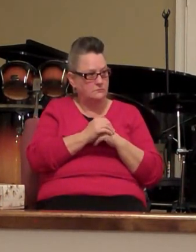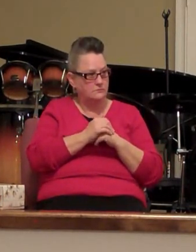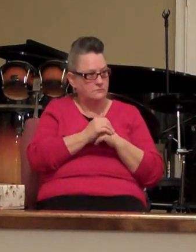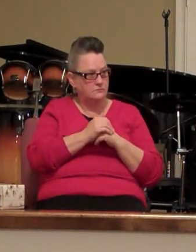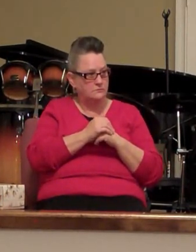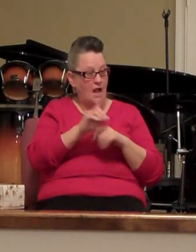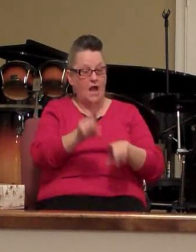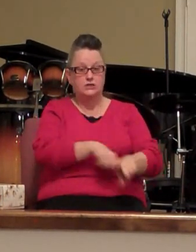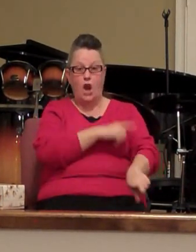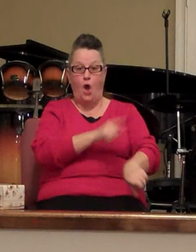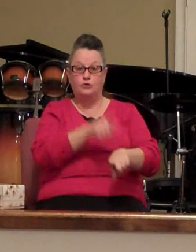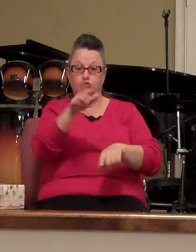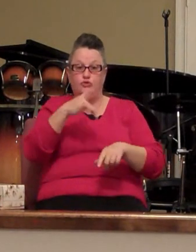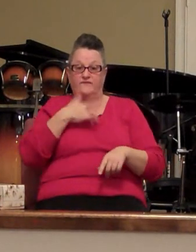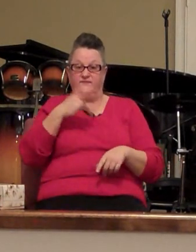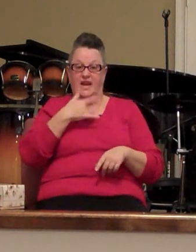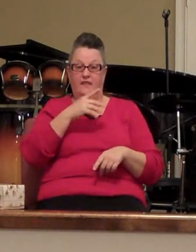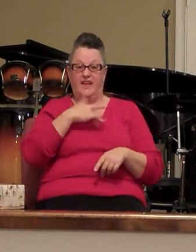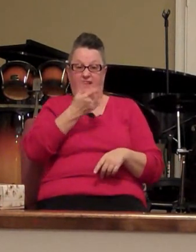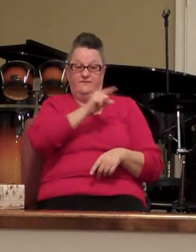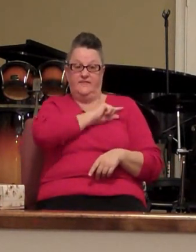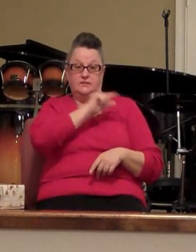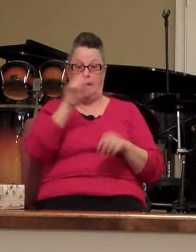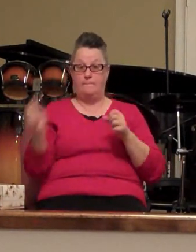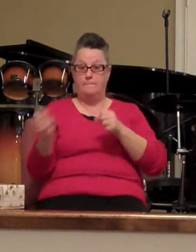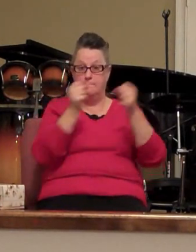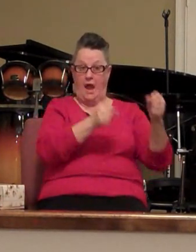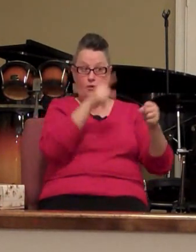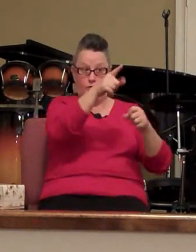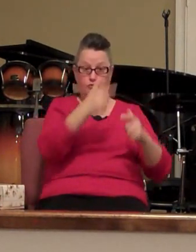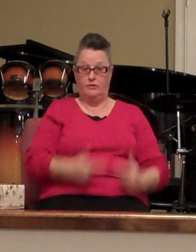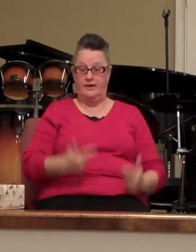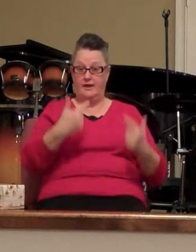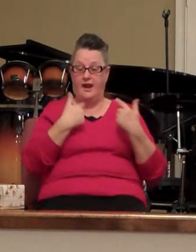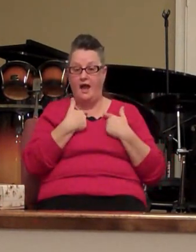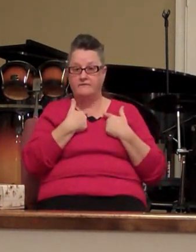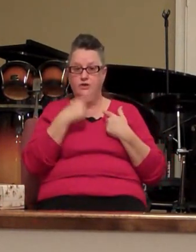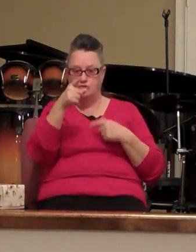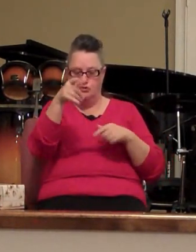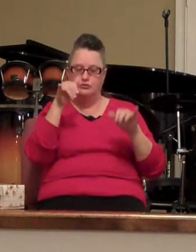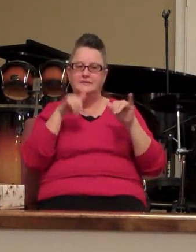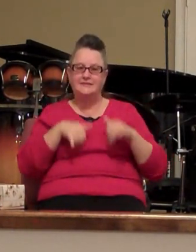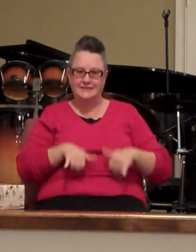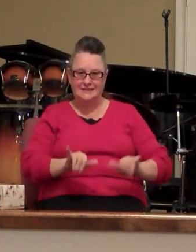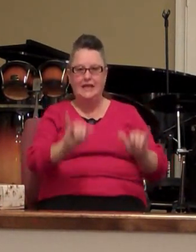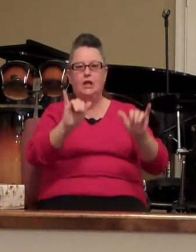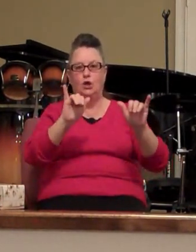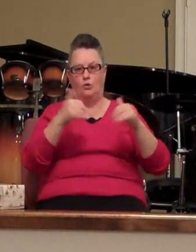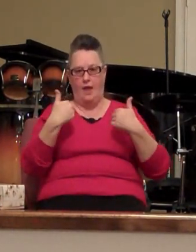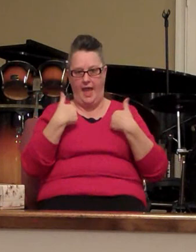as you're feeling the convicting power of God in your life you still have hope